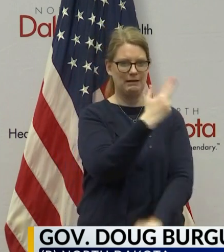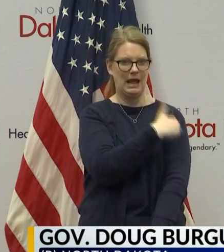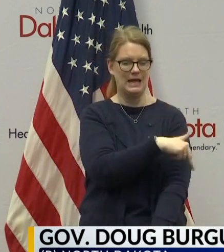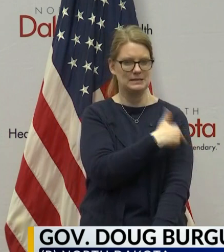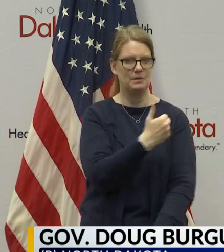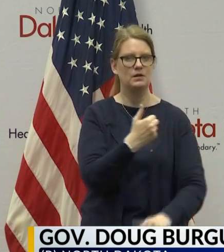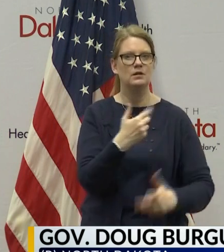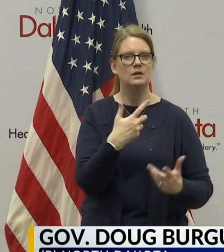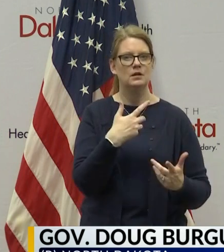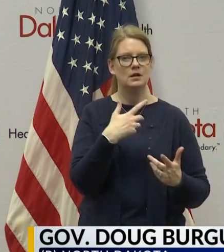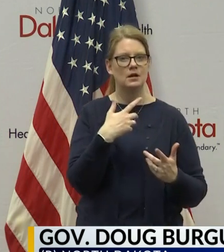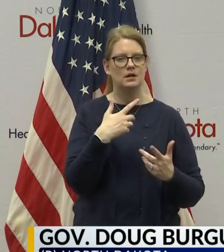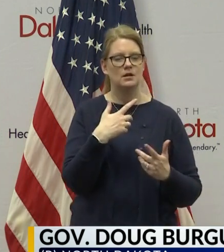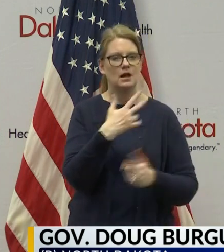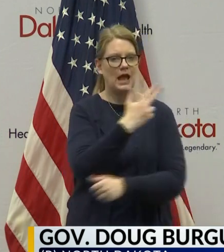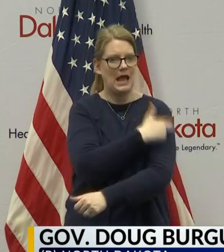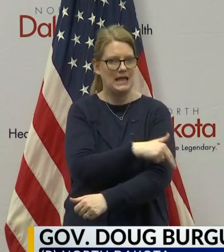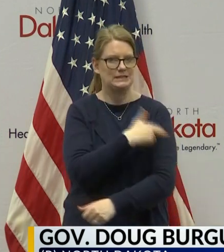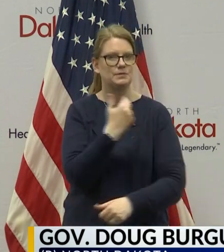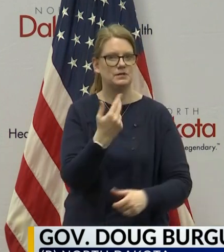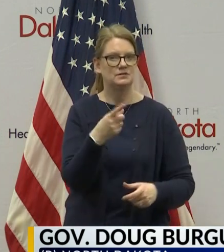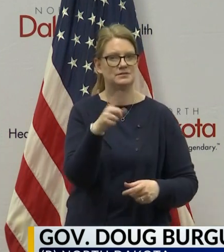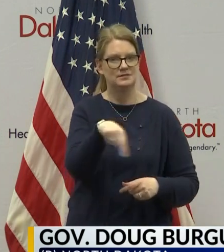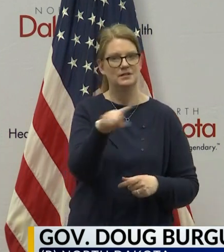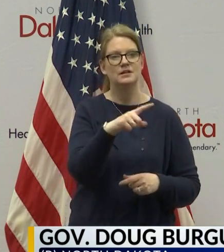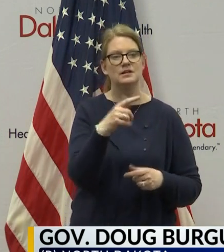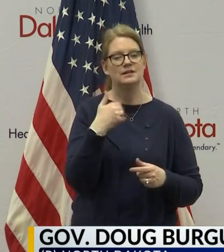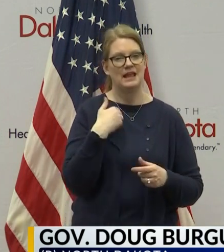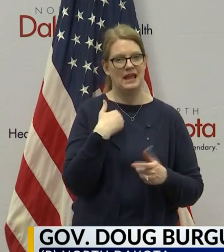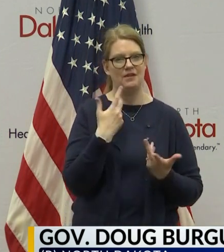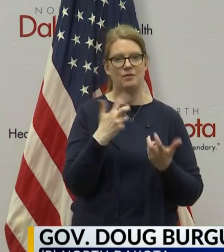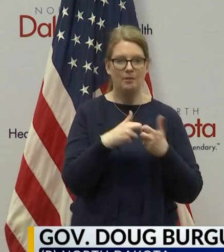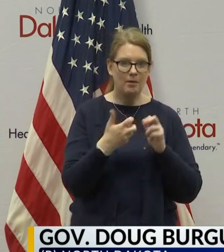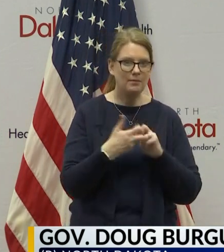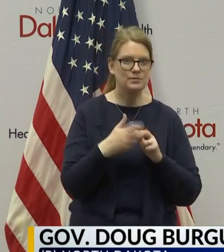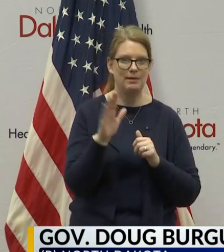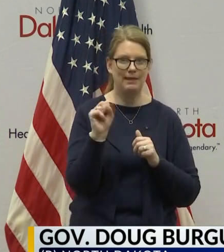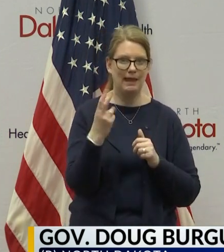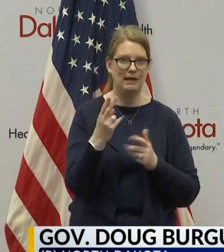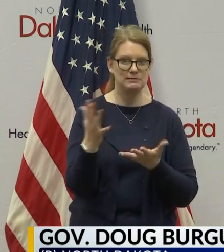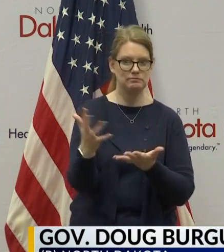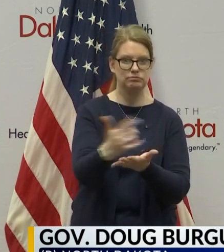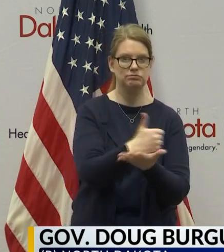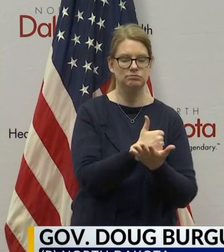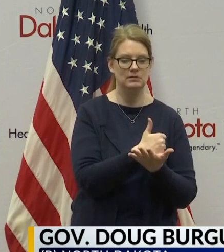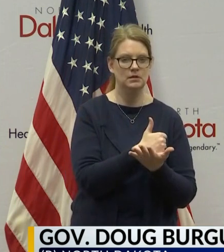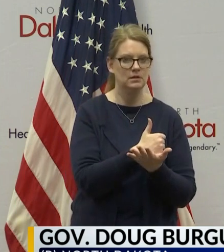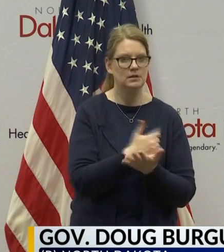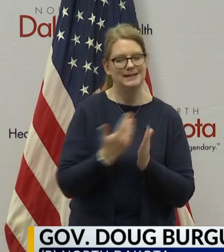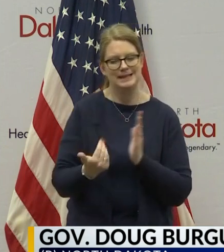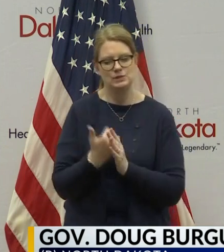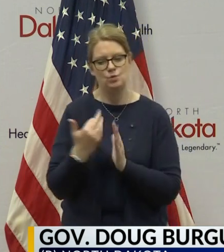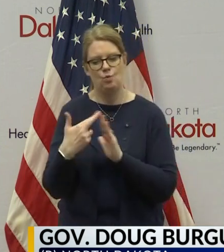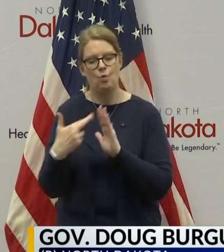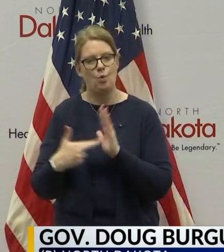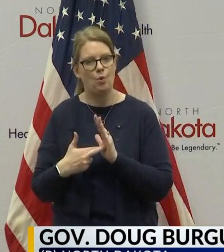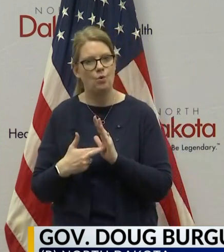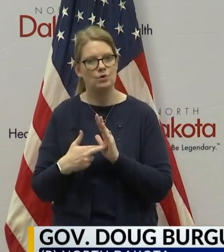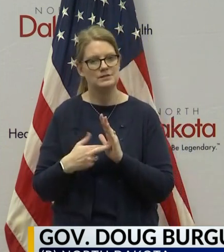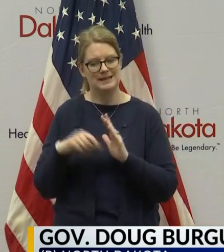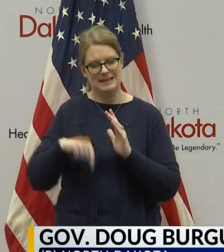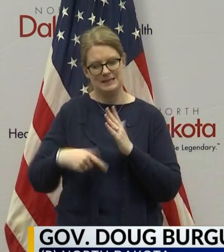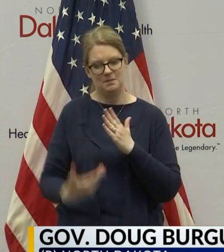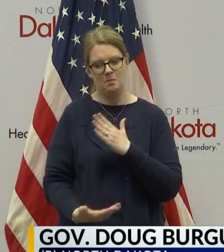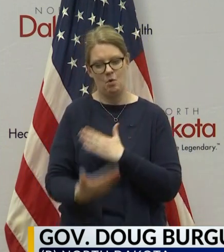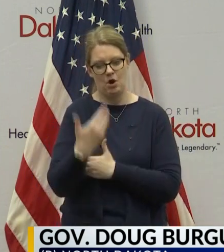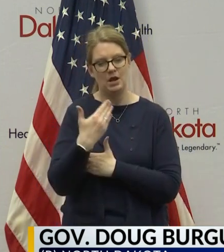know from the calls we've had that hospitals have said that they've got cash flow issues. Some of this allows the new rules that are coming out that we heard about this